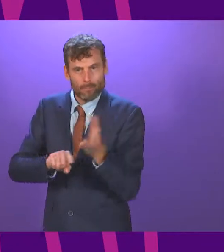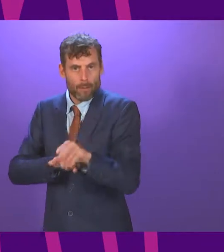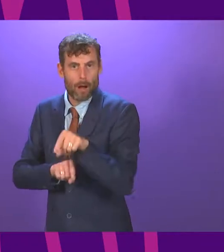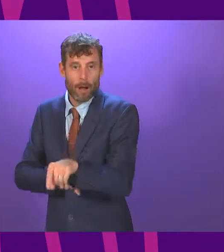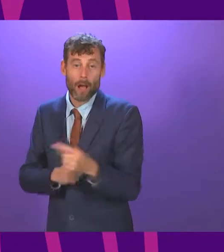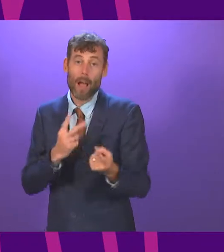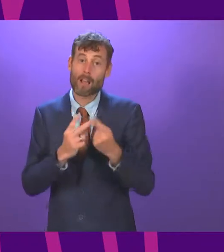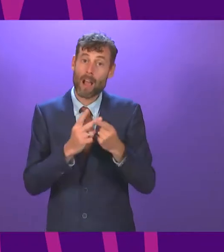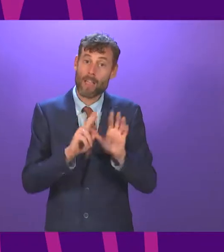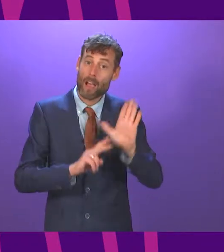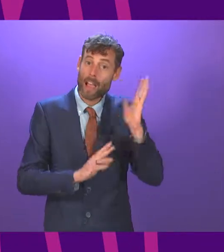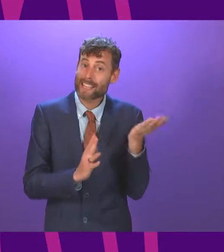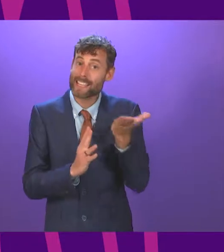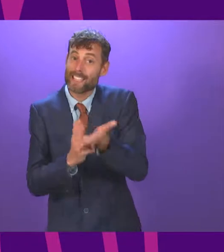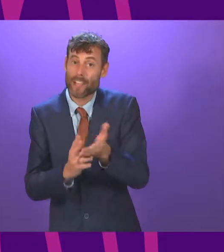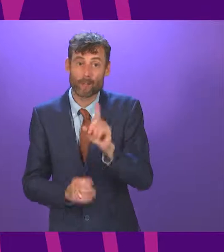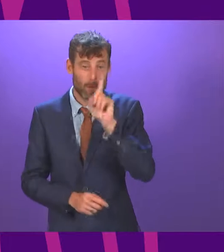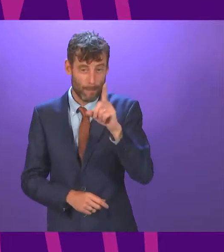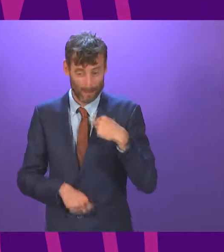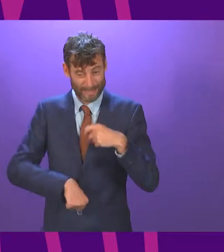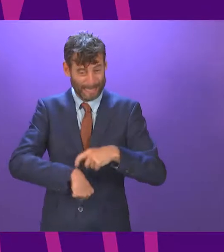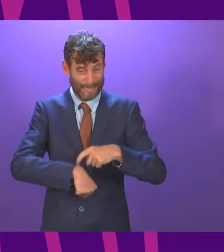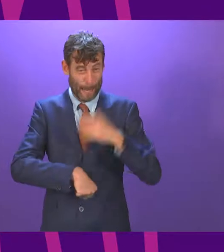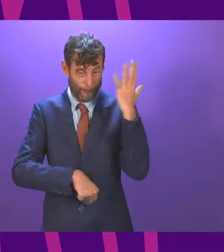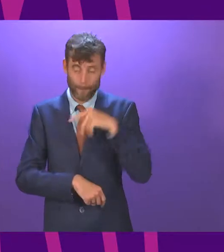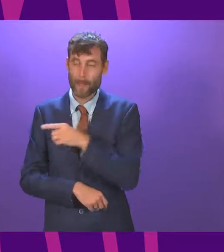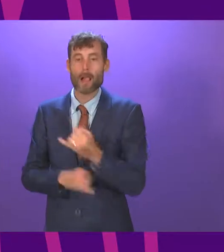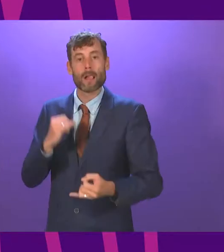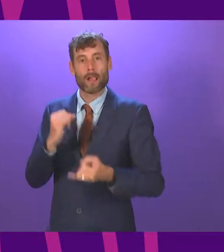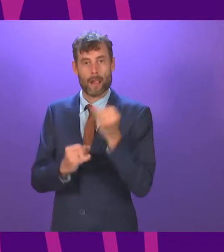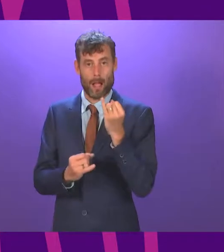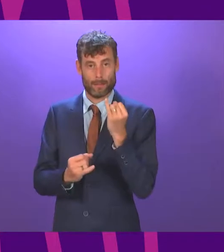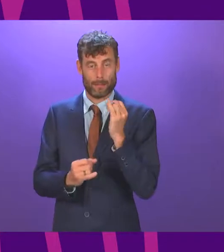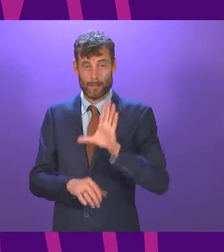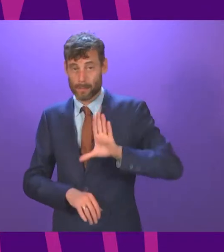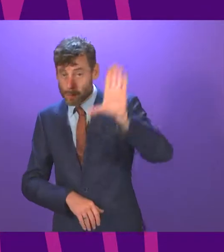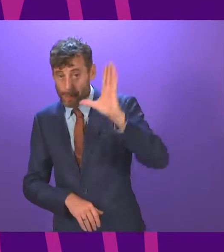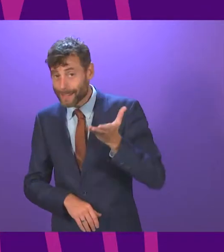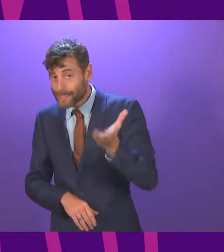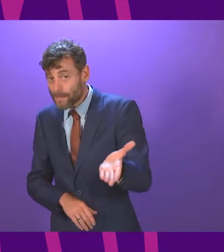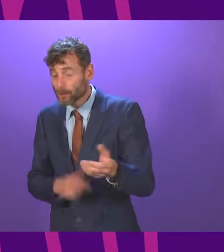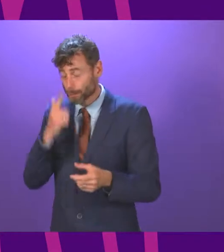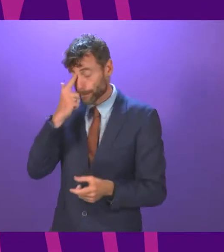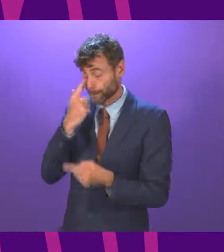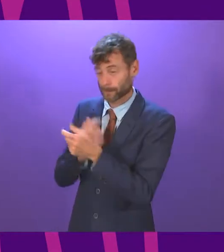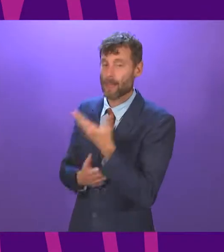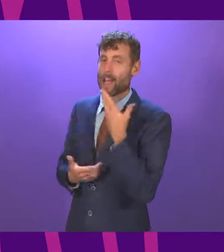I will do, but I suspect I am beginning to stretch the Prime Minister's probably the last one. Pam Duncan-Glancy. Thank you. Thank you, Deputy President Officer,